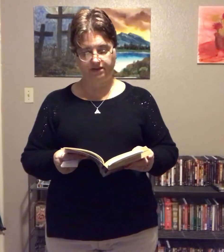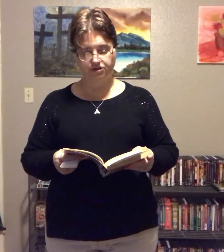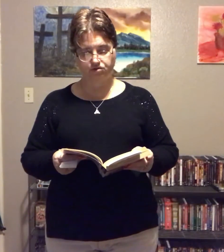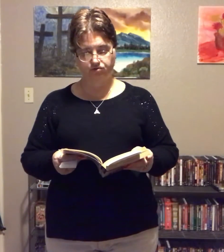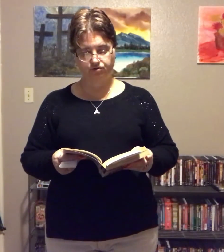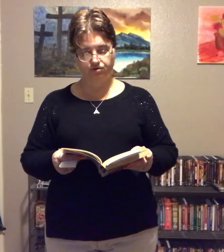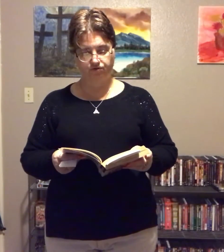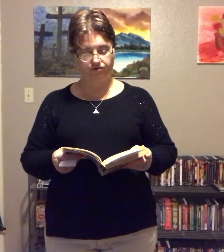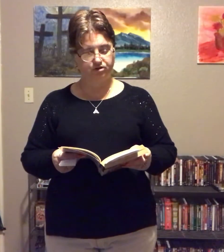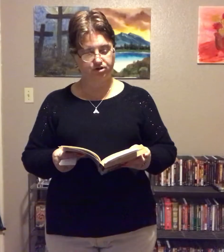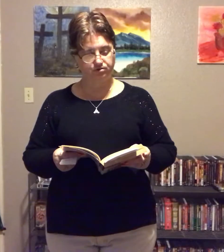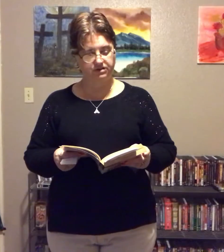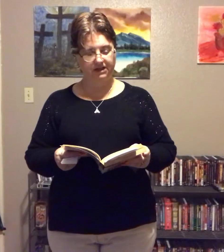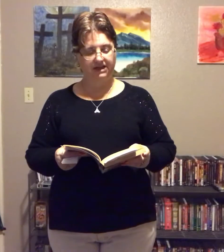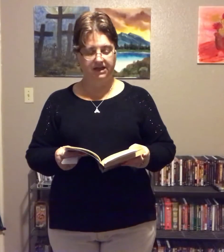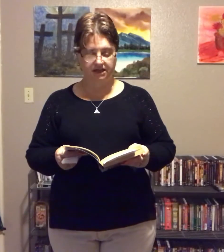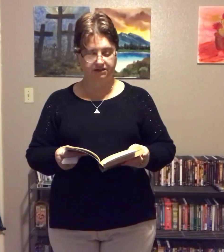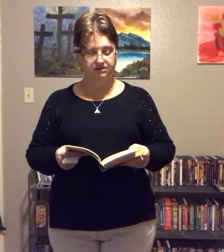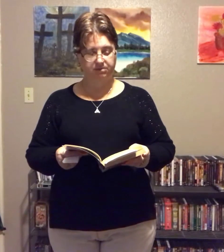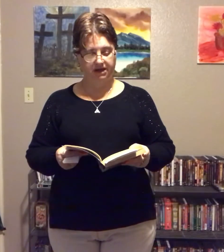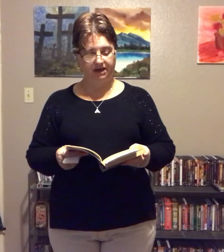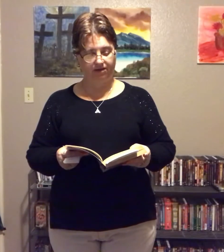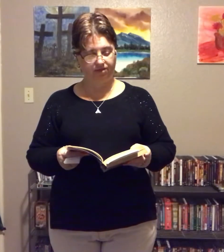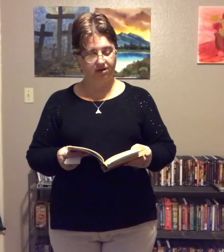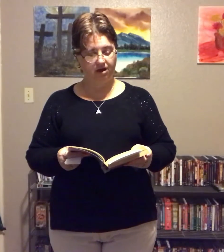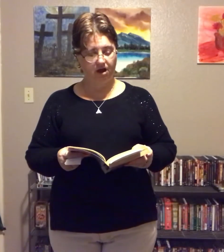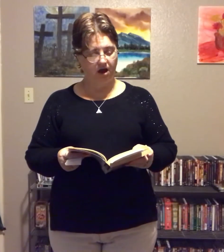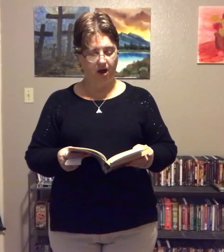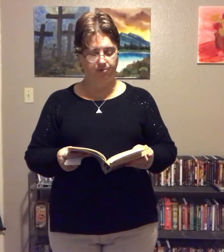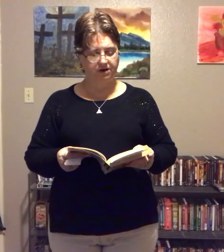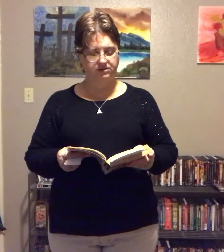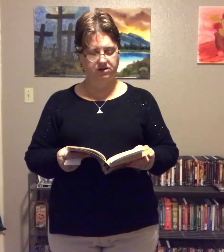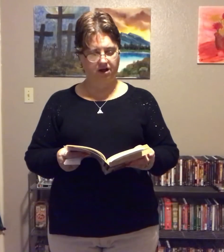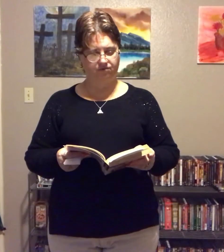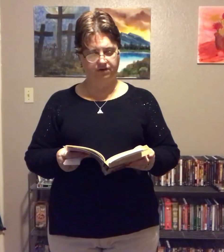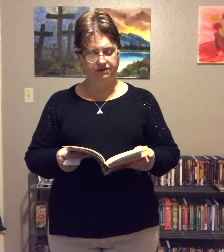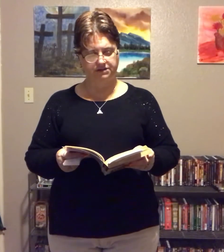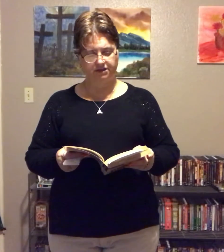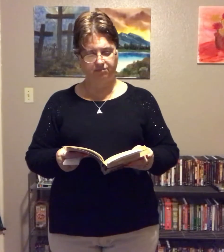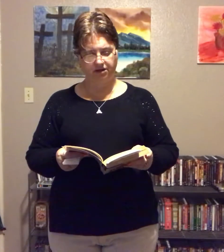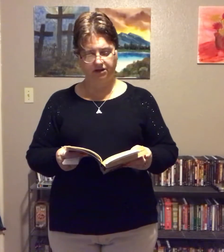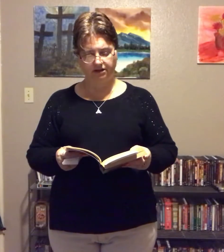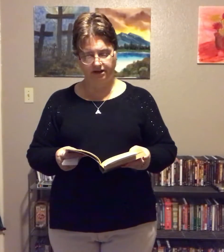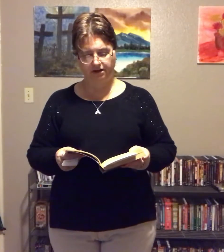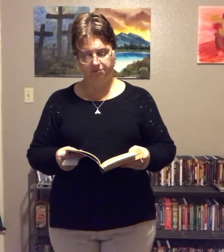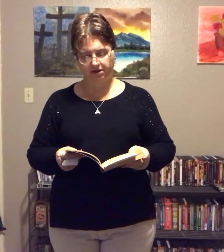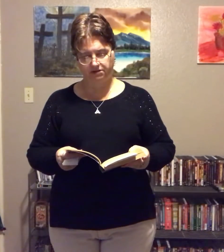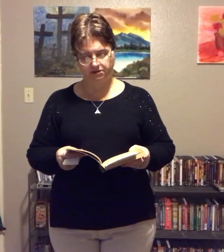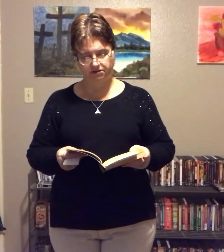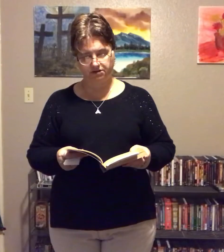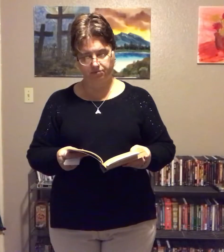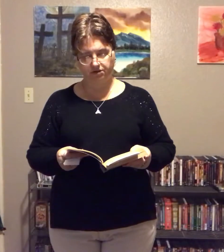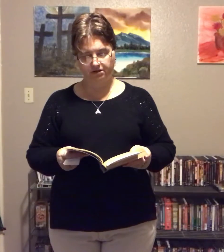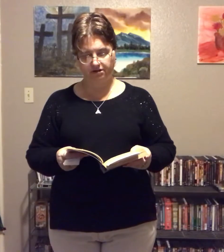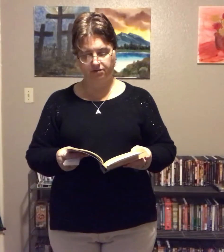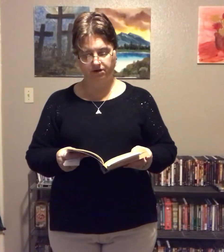these jewels are for choosing his path. I praise God for his timing in leading me to the WDW.